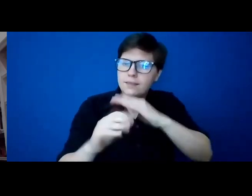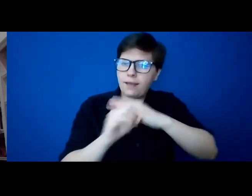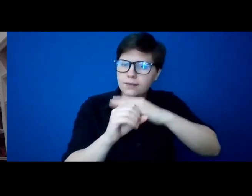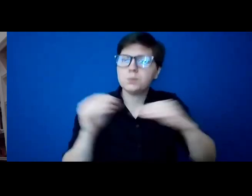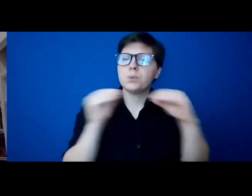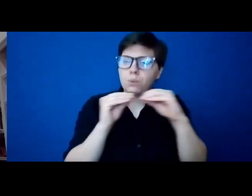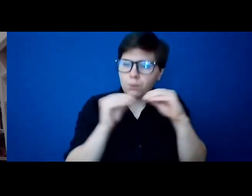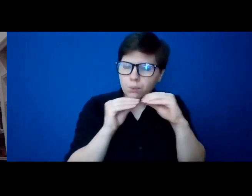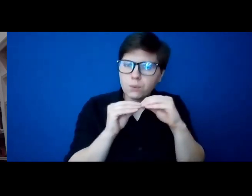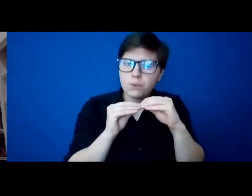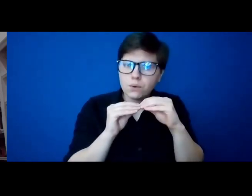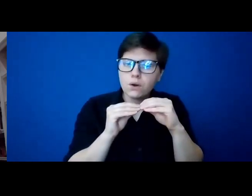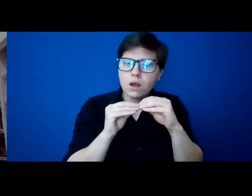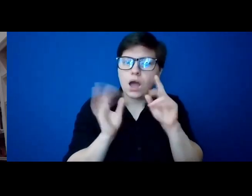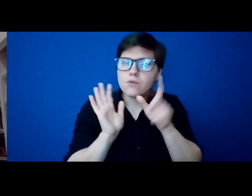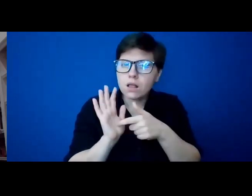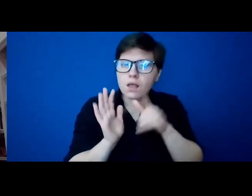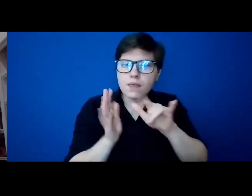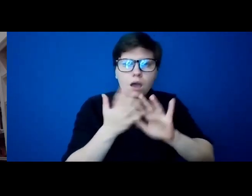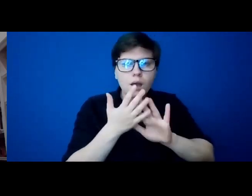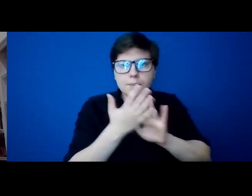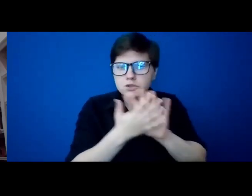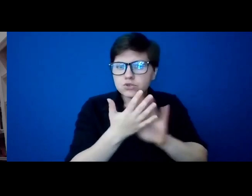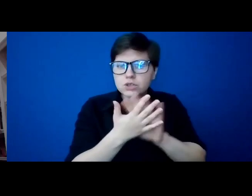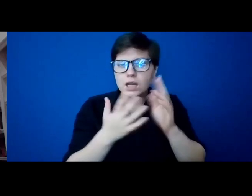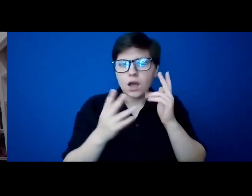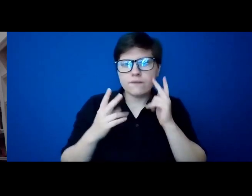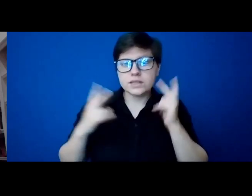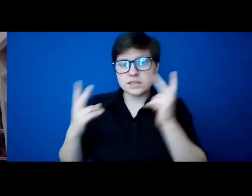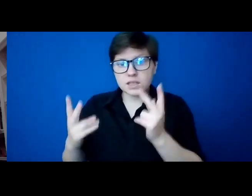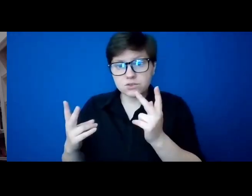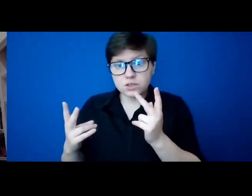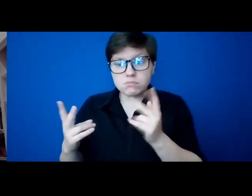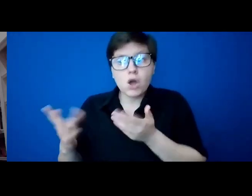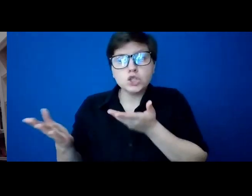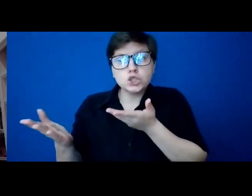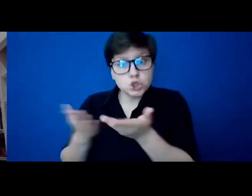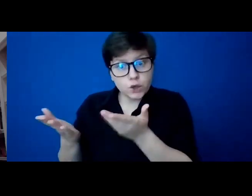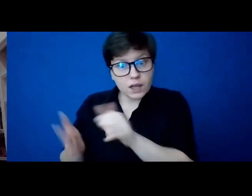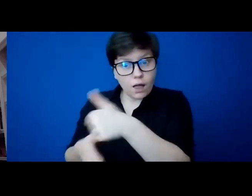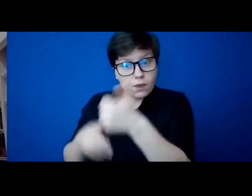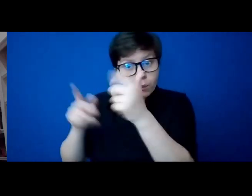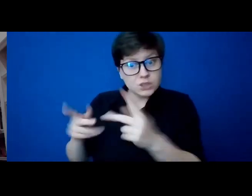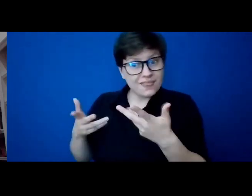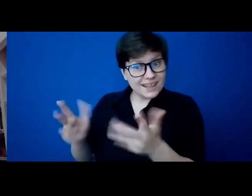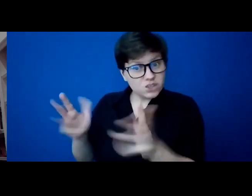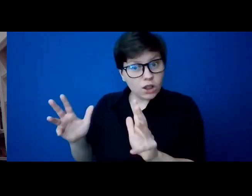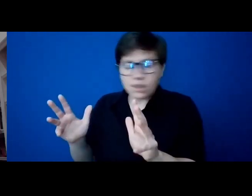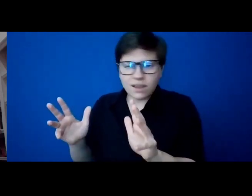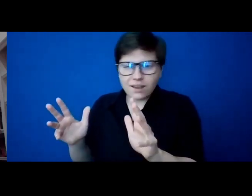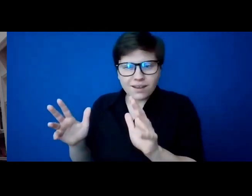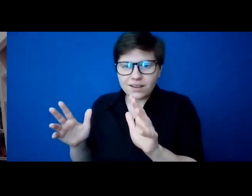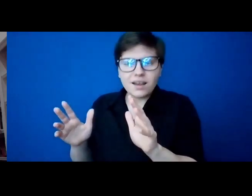that the mystery of the visitation is more than just serving another person. It's